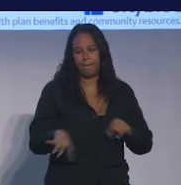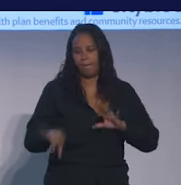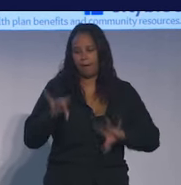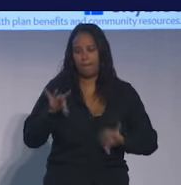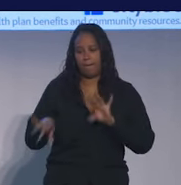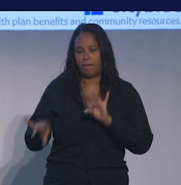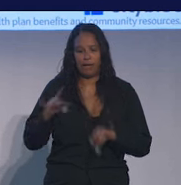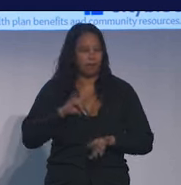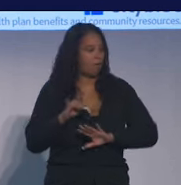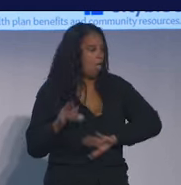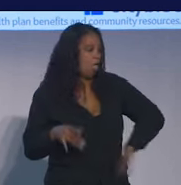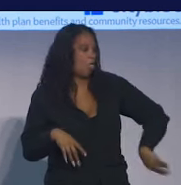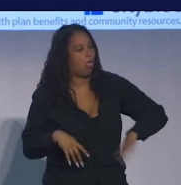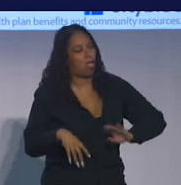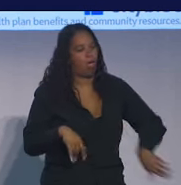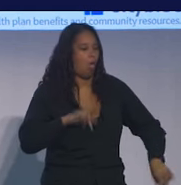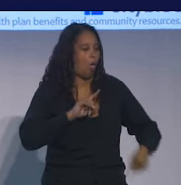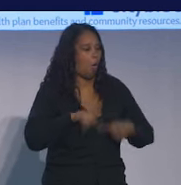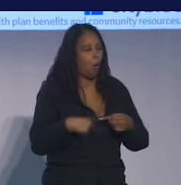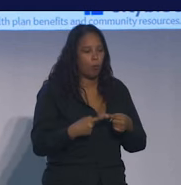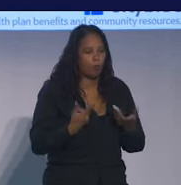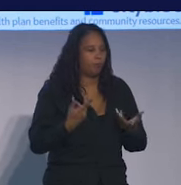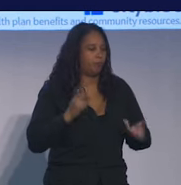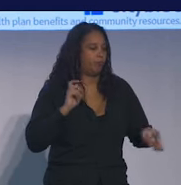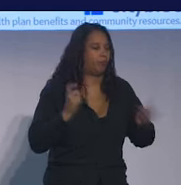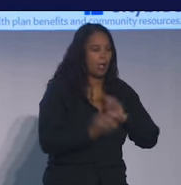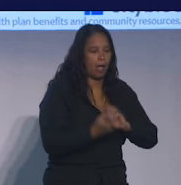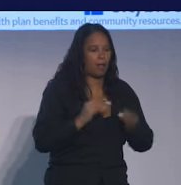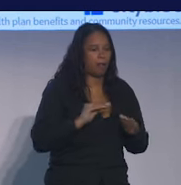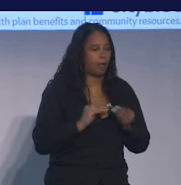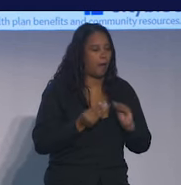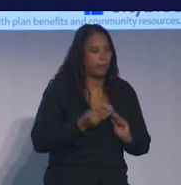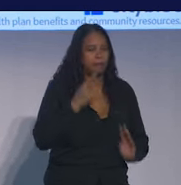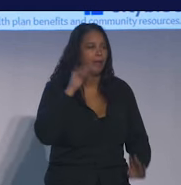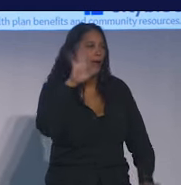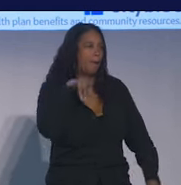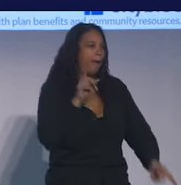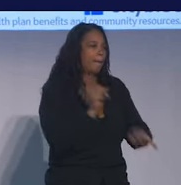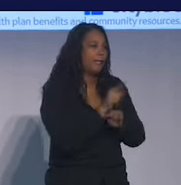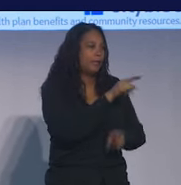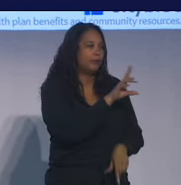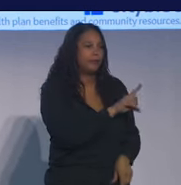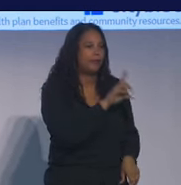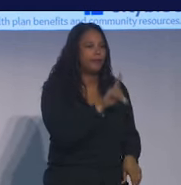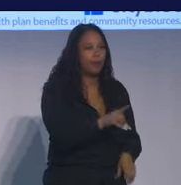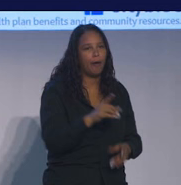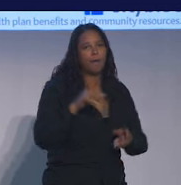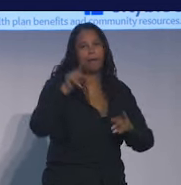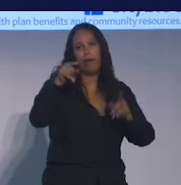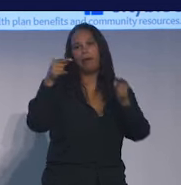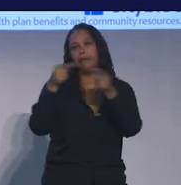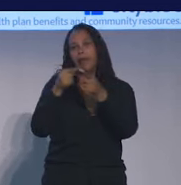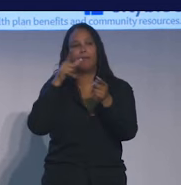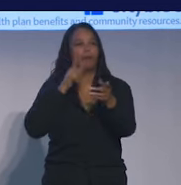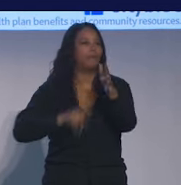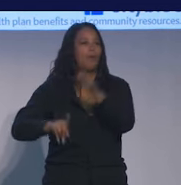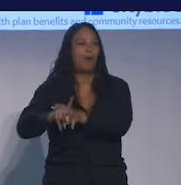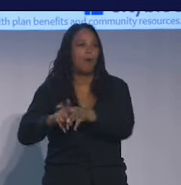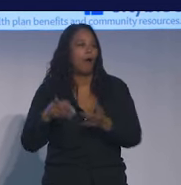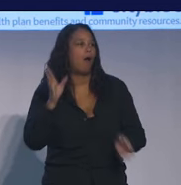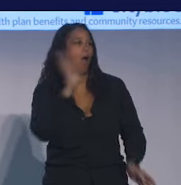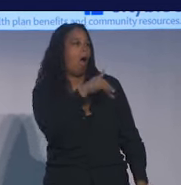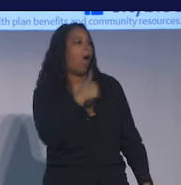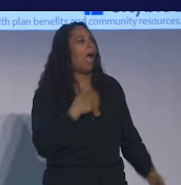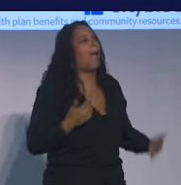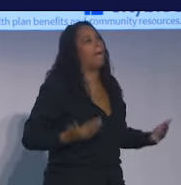dodged us. Her number was always changing. She'd say I'll meet you at the Dunkin' Donuts over on such and such and she wouldn't show. Oh, I'm at the